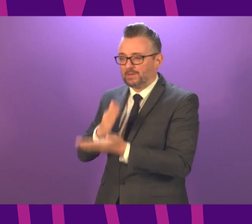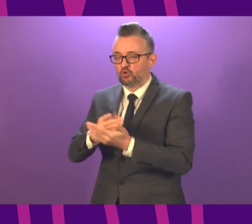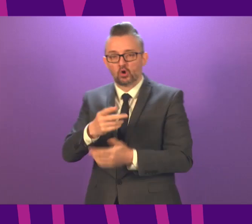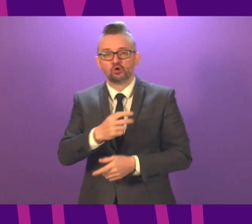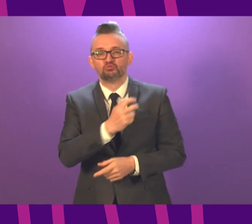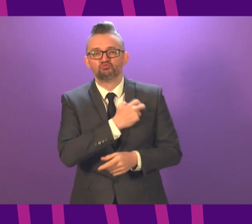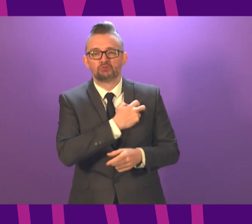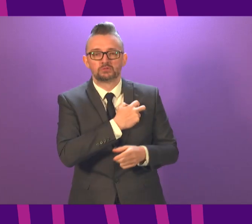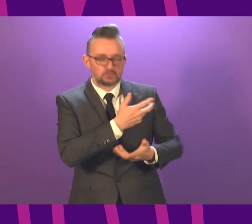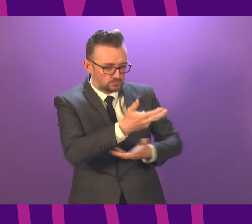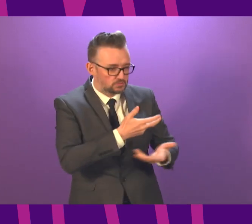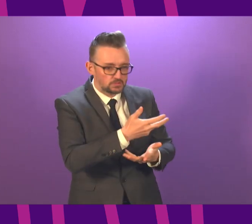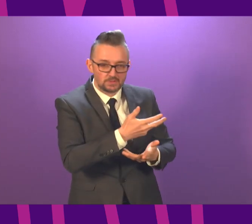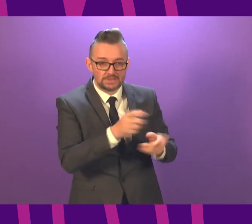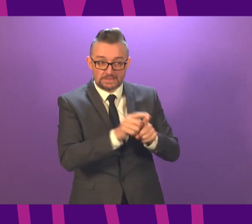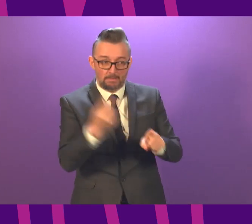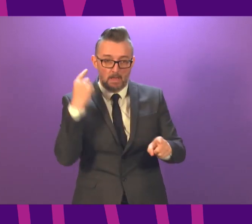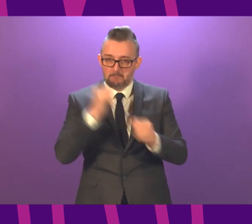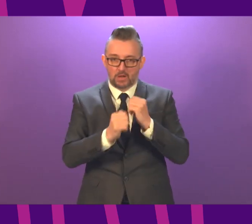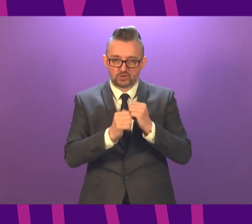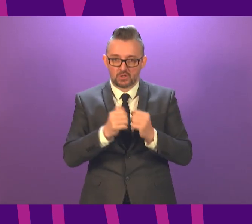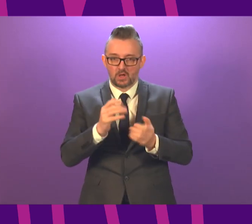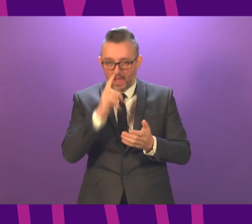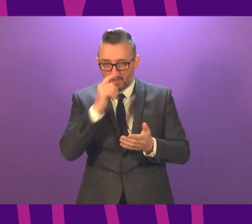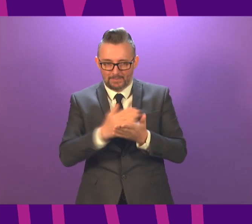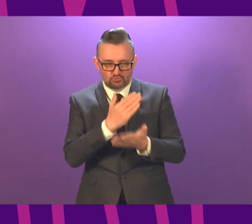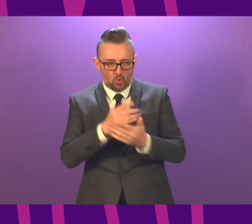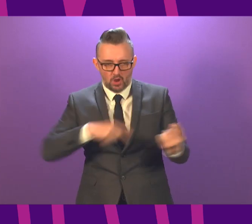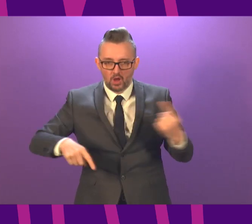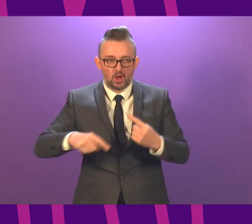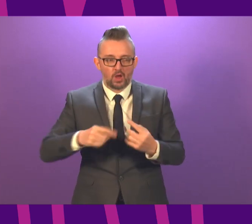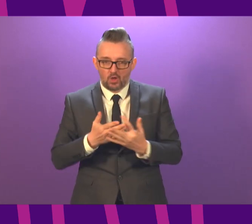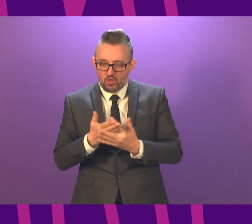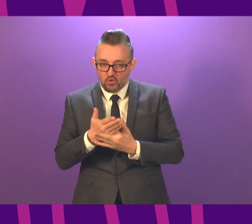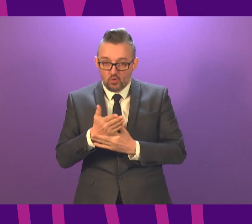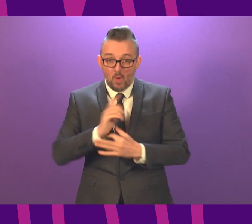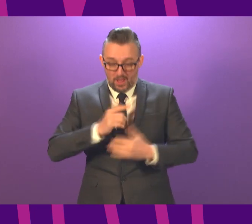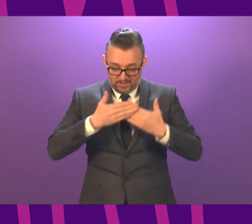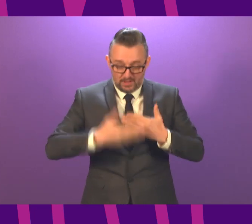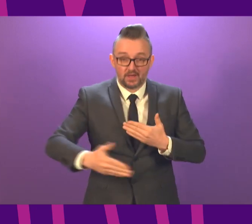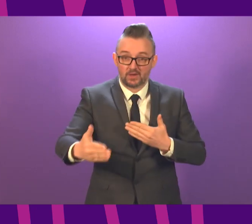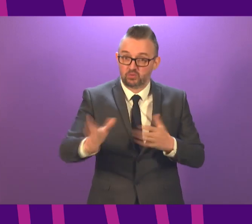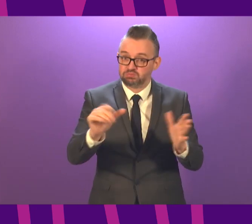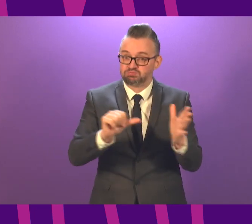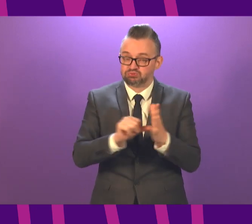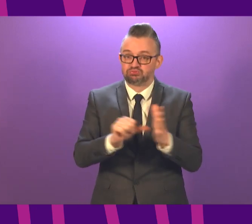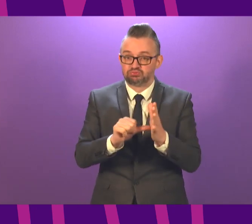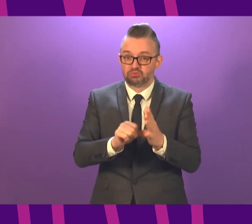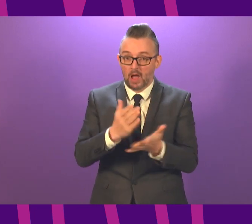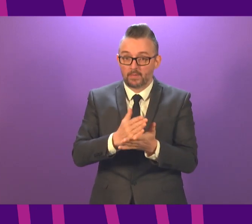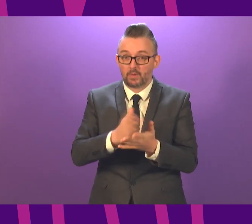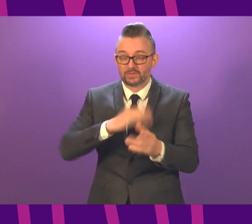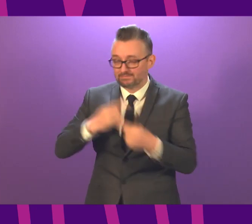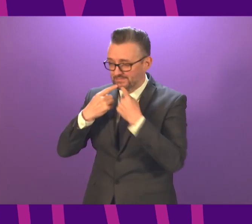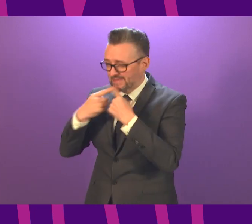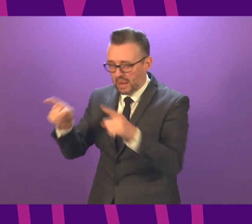we help people, just as we did back in March, navigate their way through what I recognise as a difficult situation. But the message to